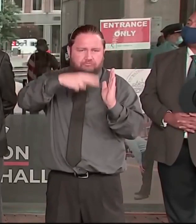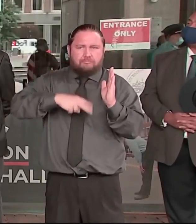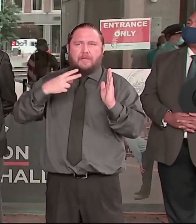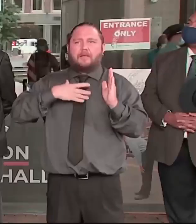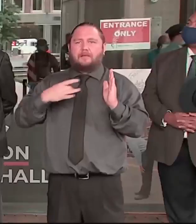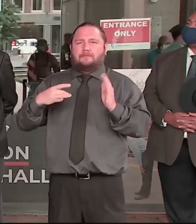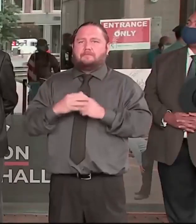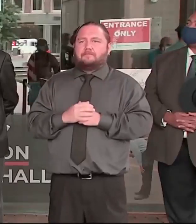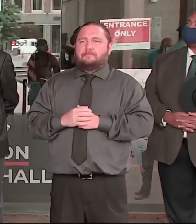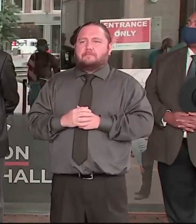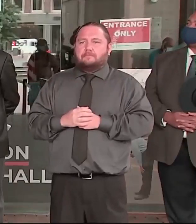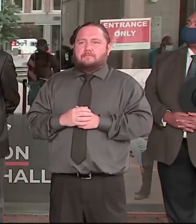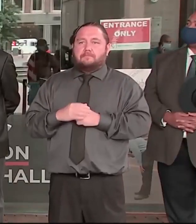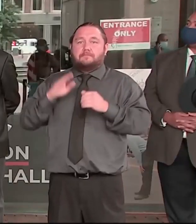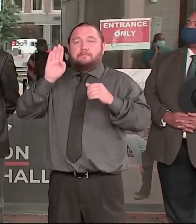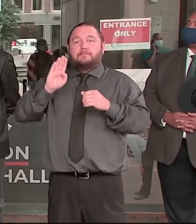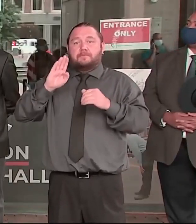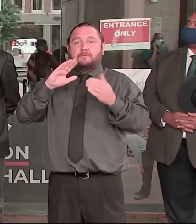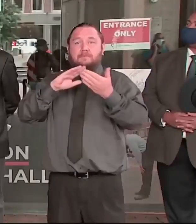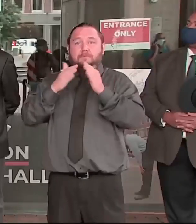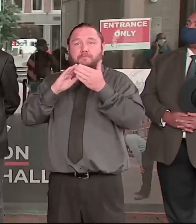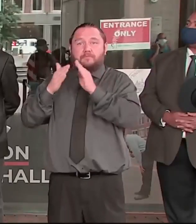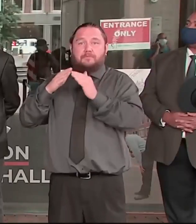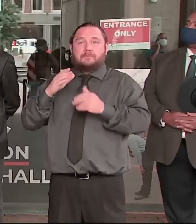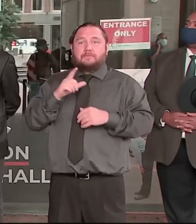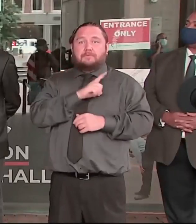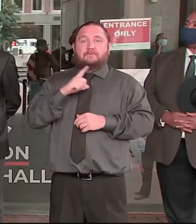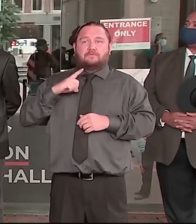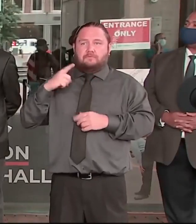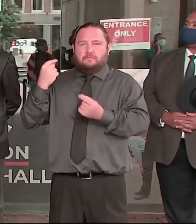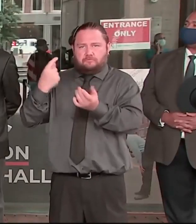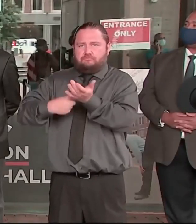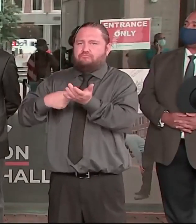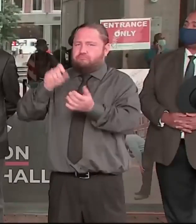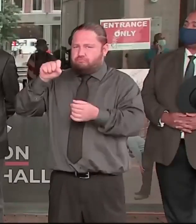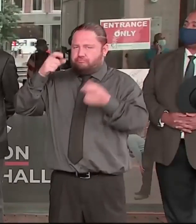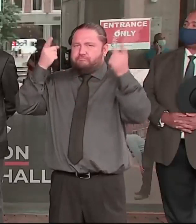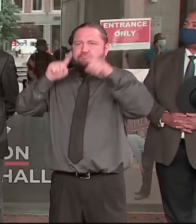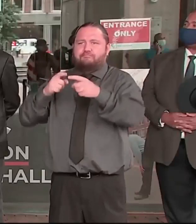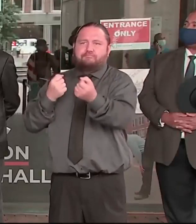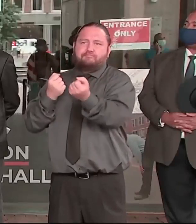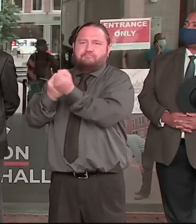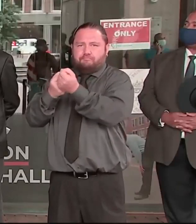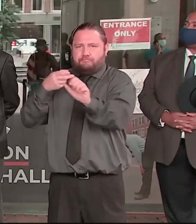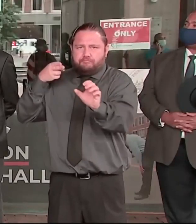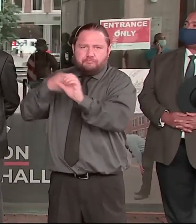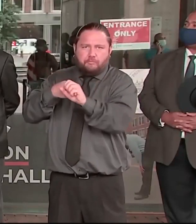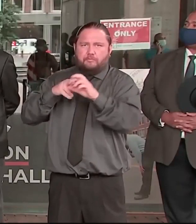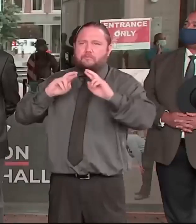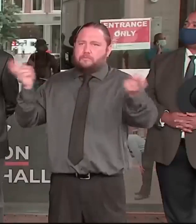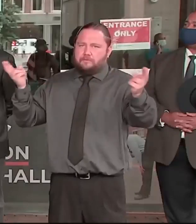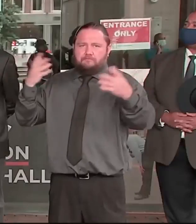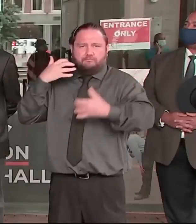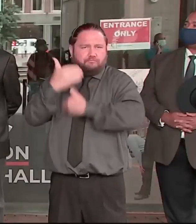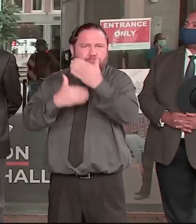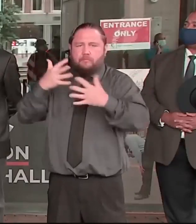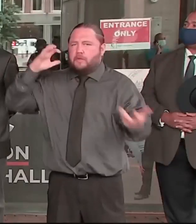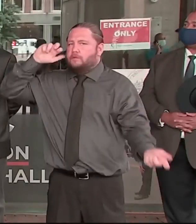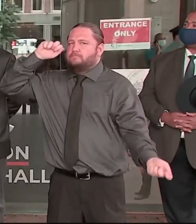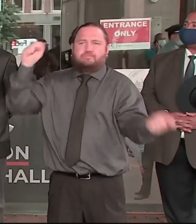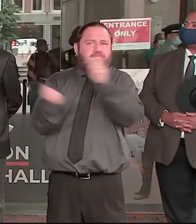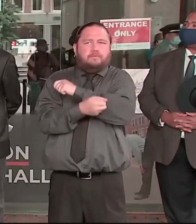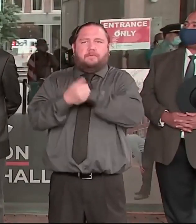will join them in advocating for change. In addition, the Boston Police Department has completed a review of its use of force